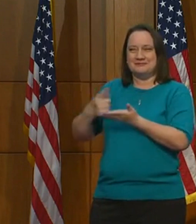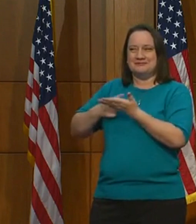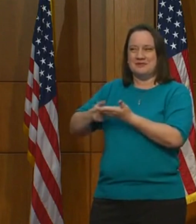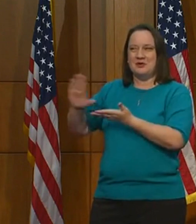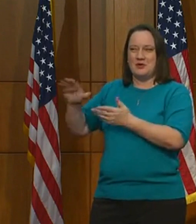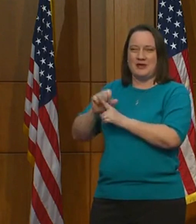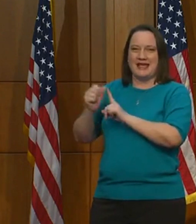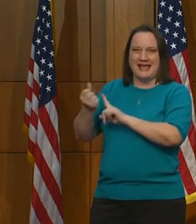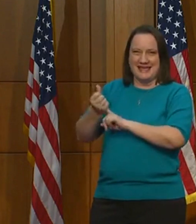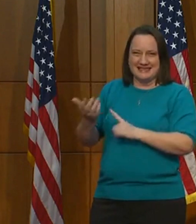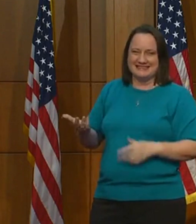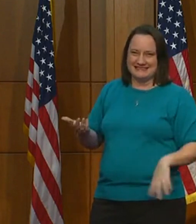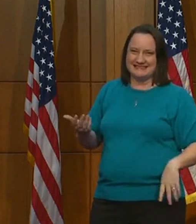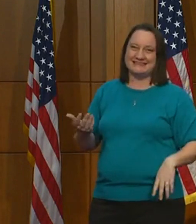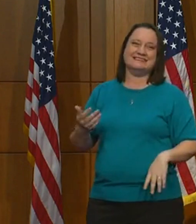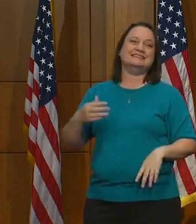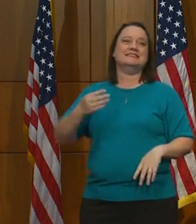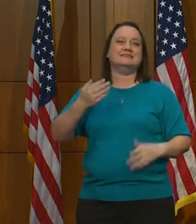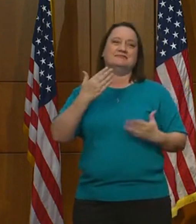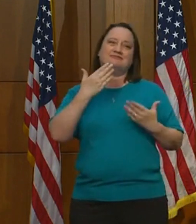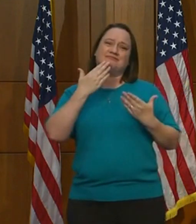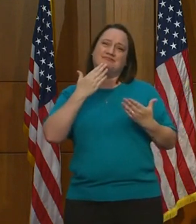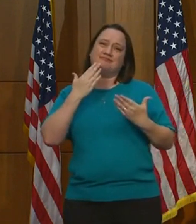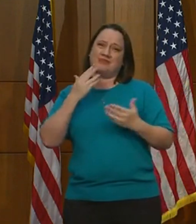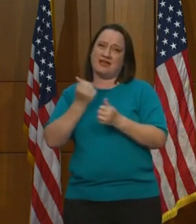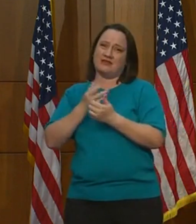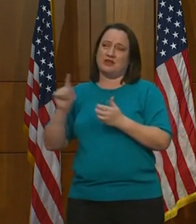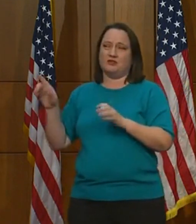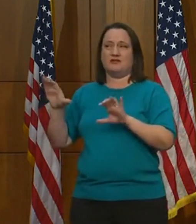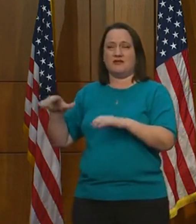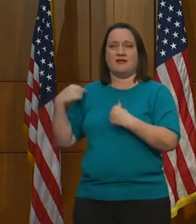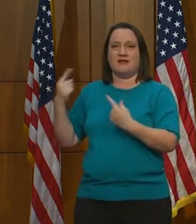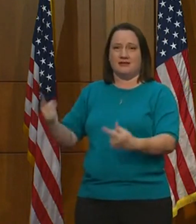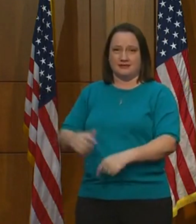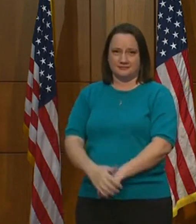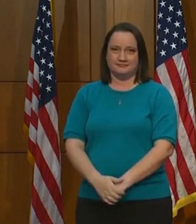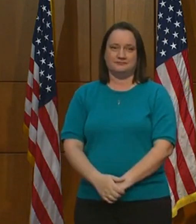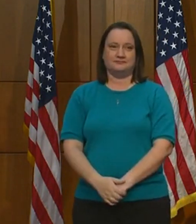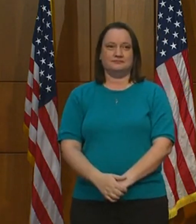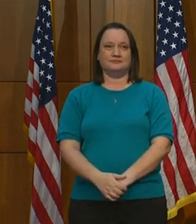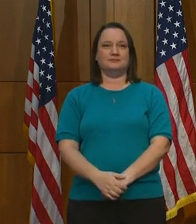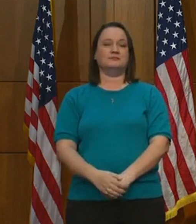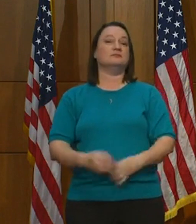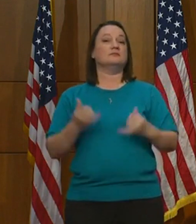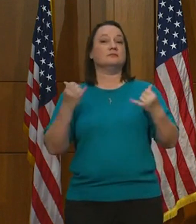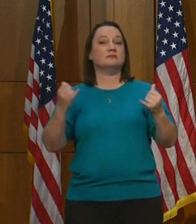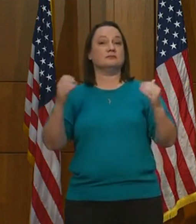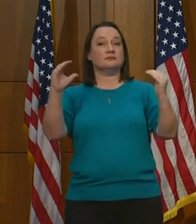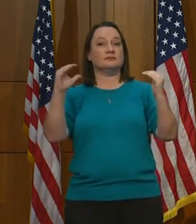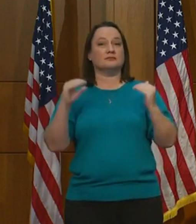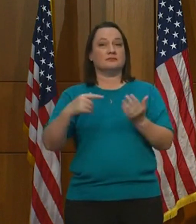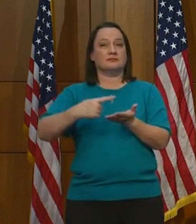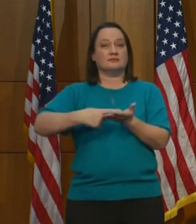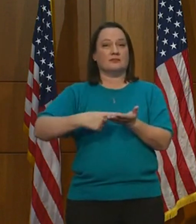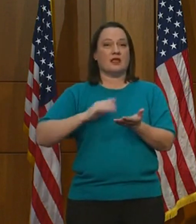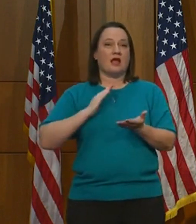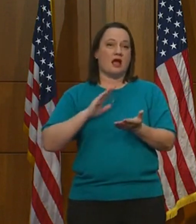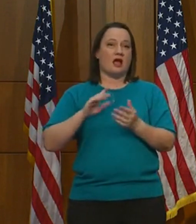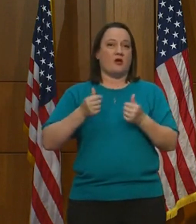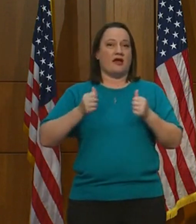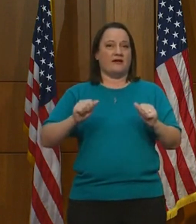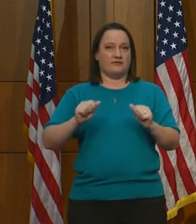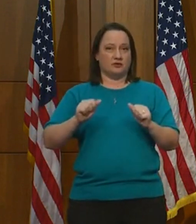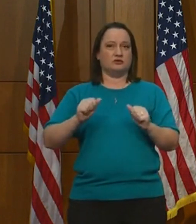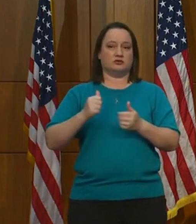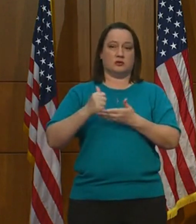Karen, thank you for everything that you've done. Now I'd like to talk about our efforts to help people who are